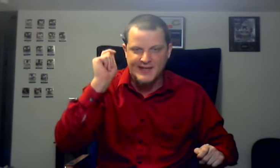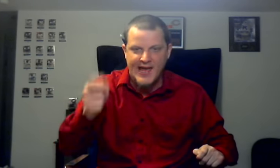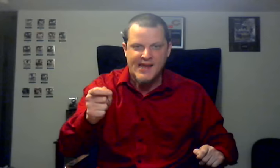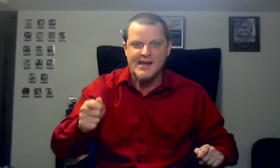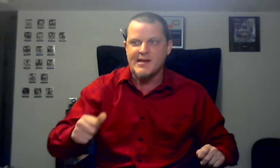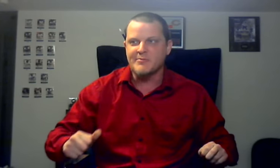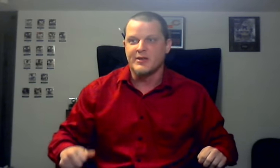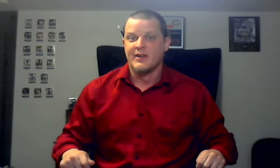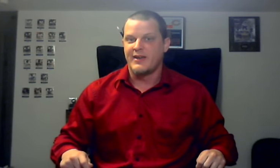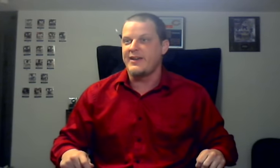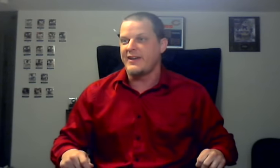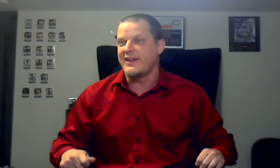game.